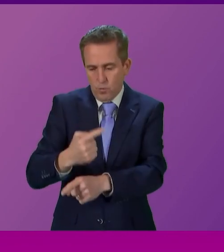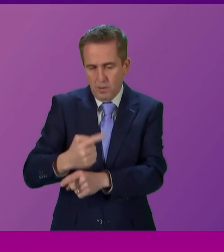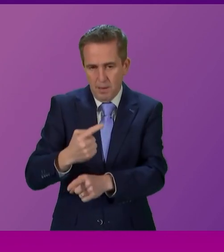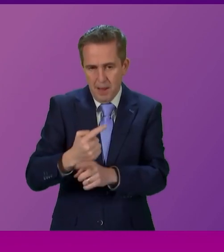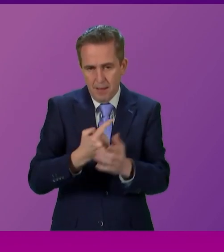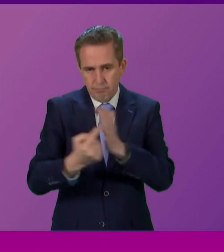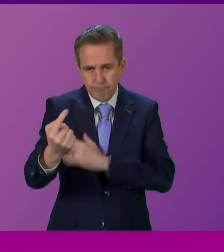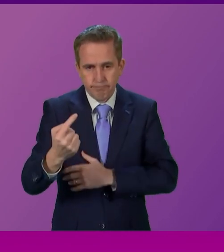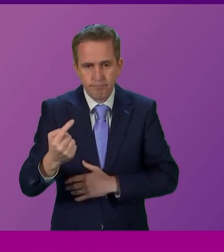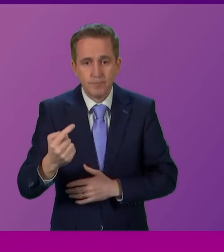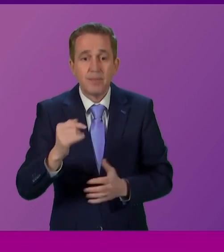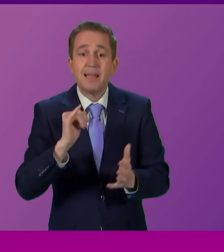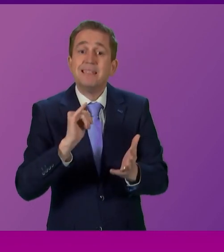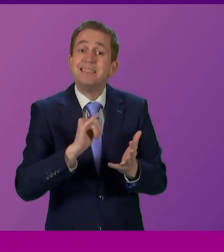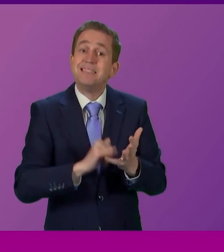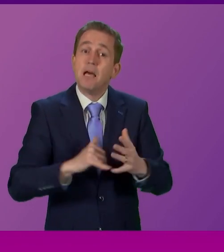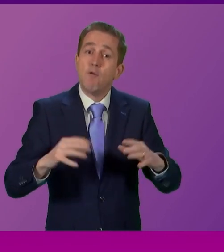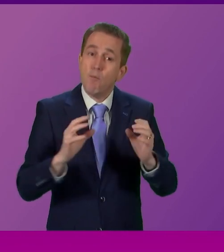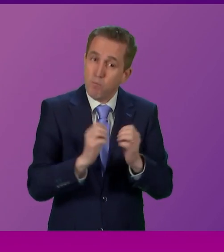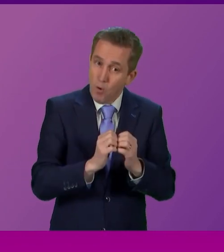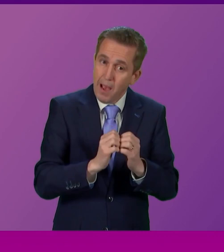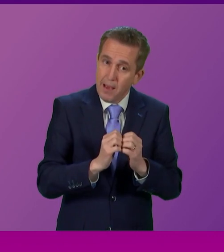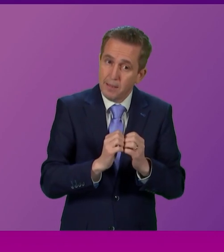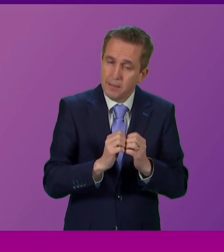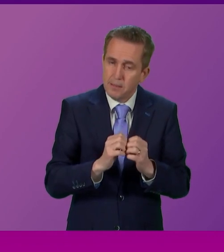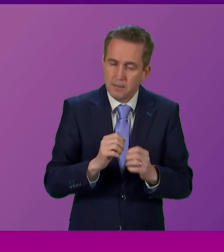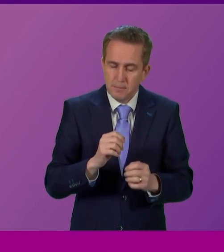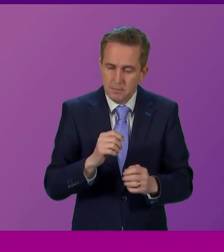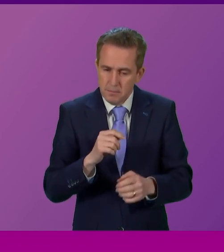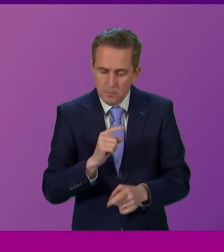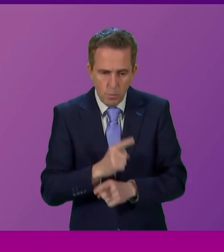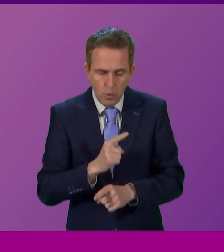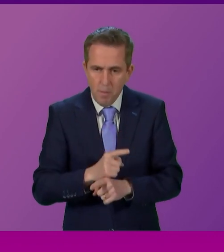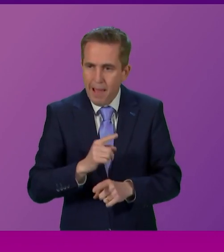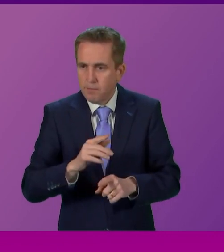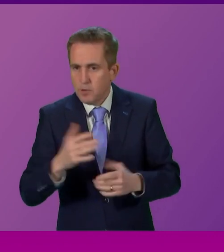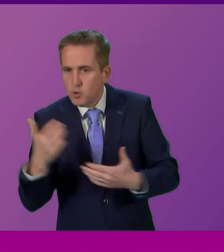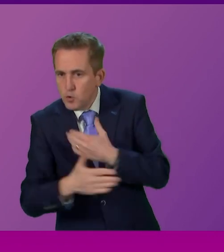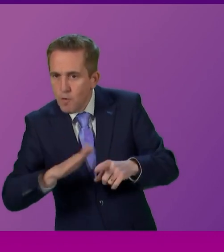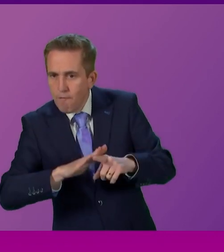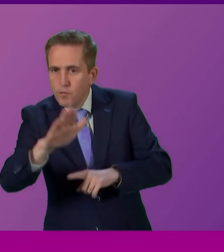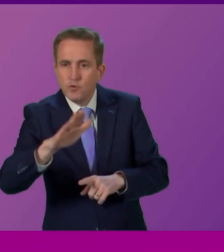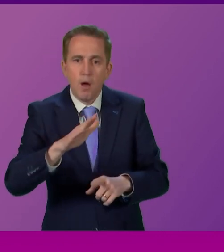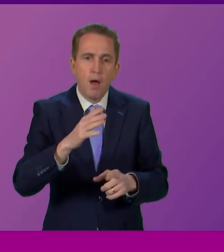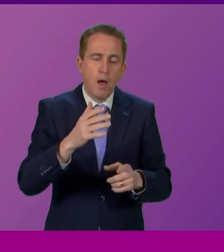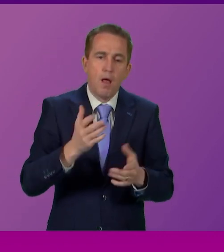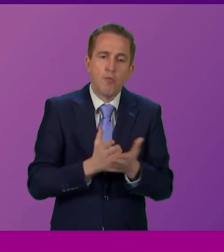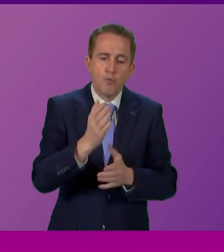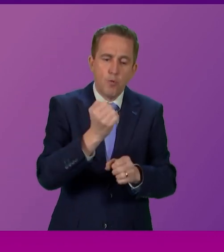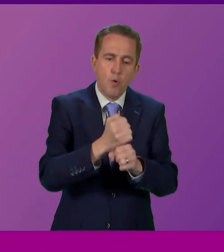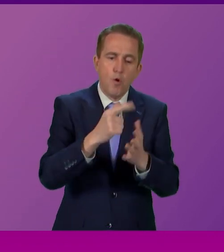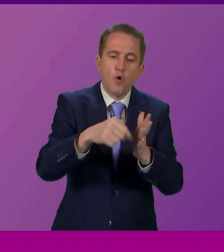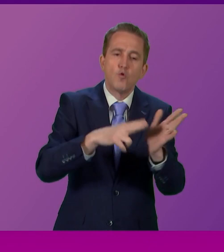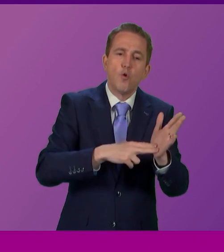Sarah Boyack spoke about a new way forward in the work of Gordon Brown. And Alex Cole